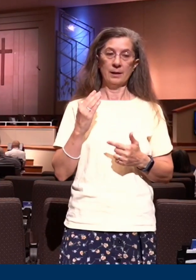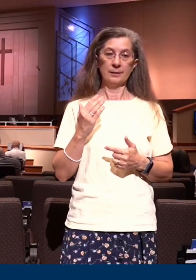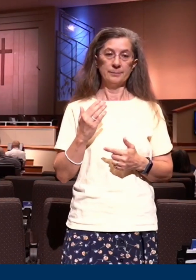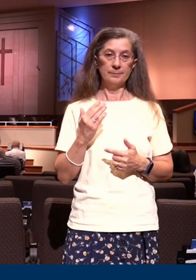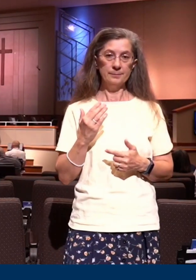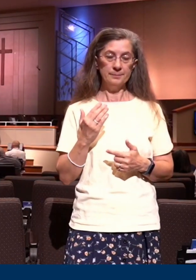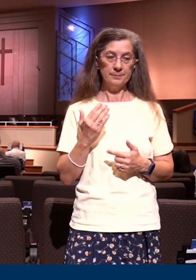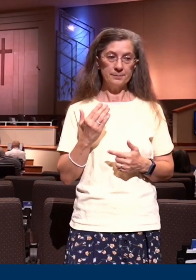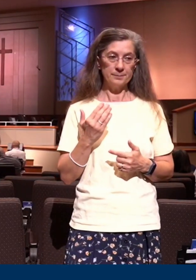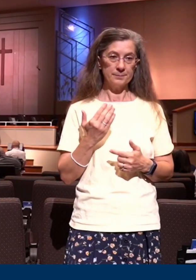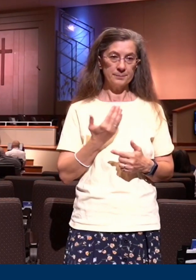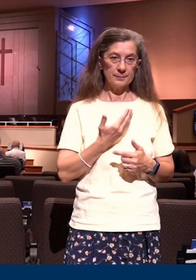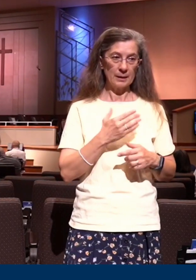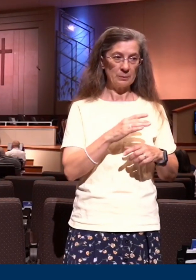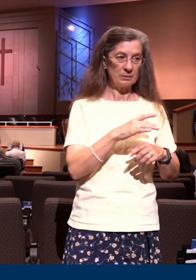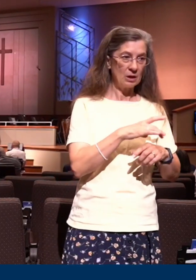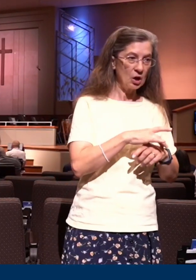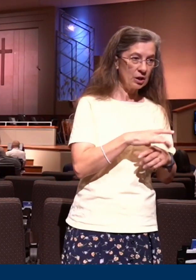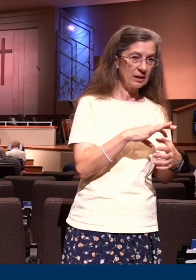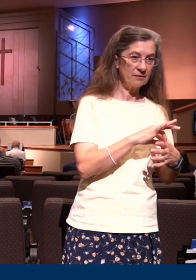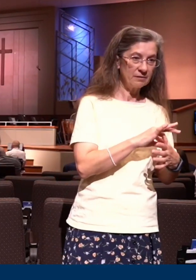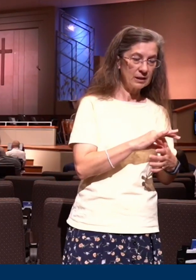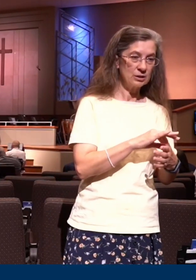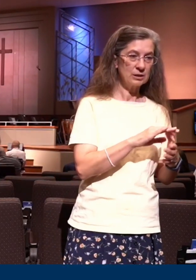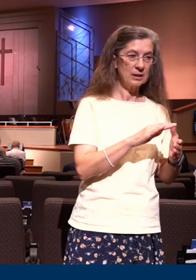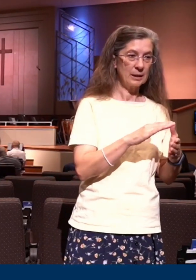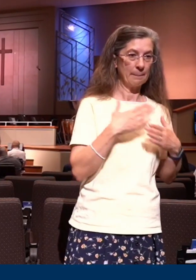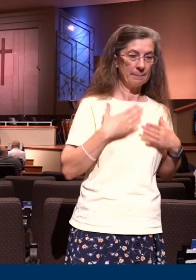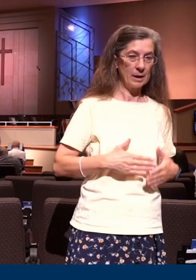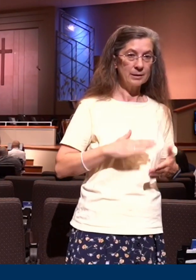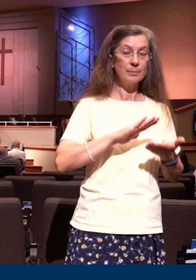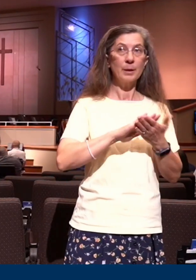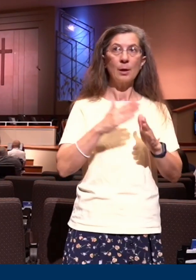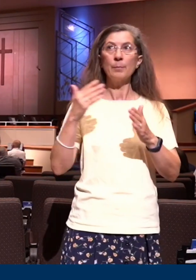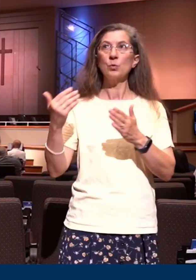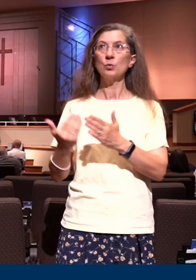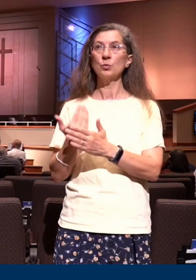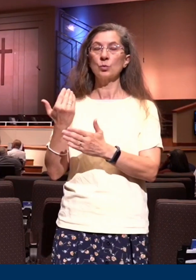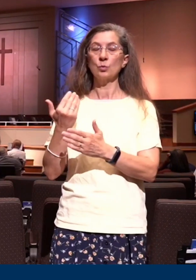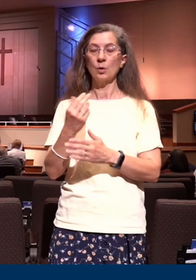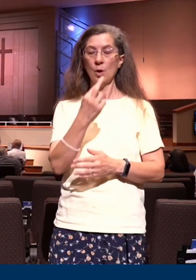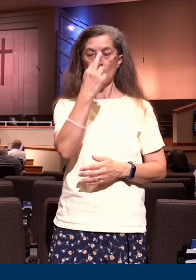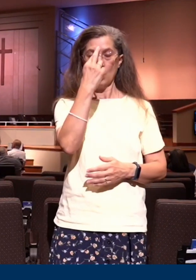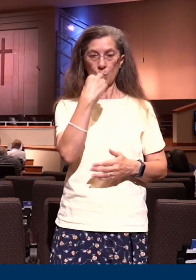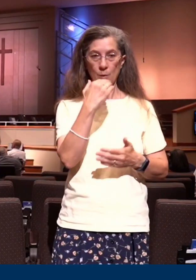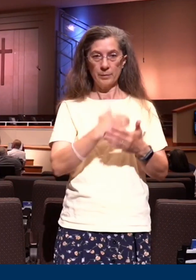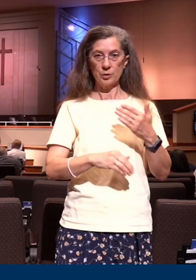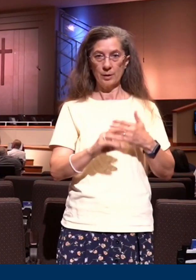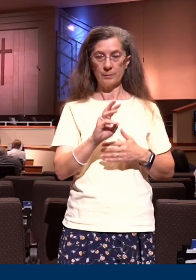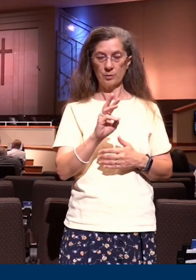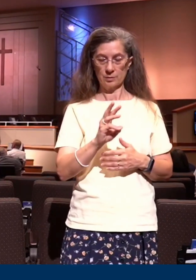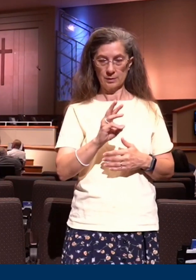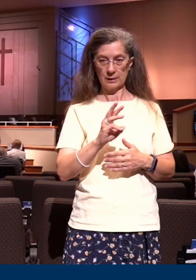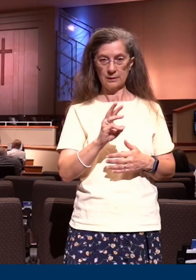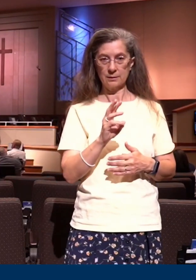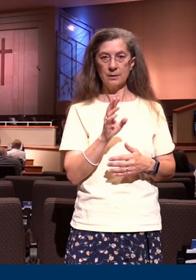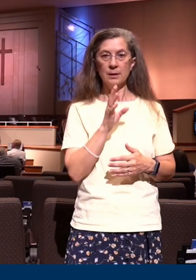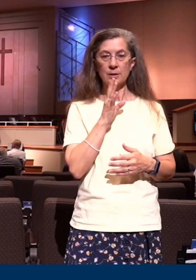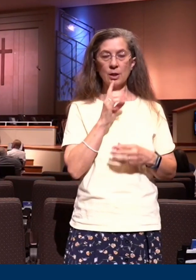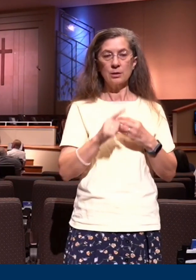of the working of the Holy Spirit in us. And so Romans chapter 6 and verse 5 speaks of the planning of the